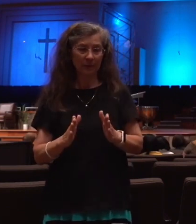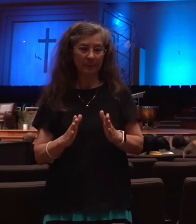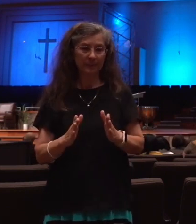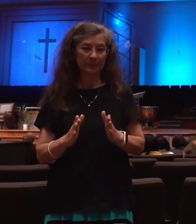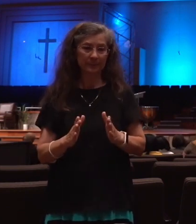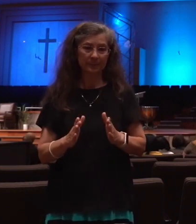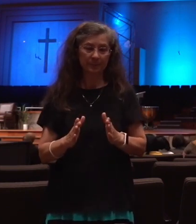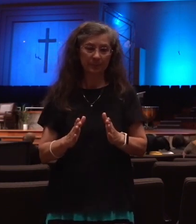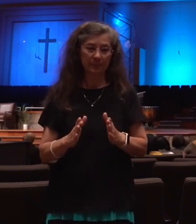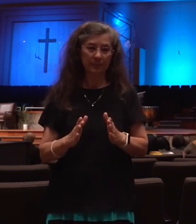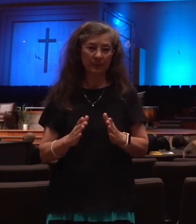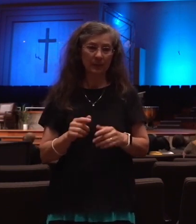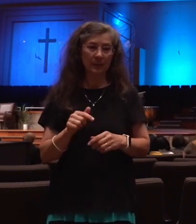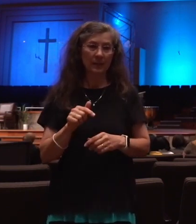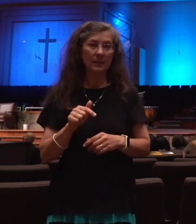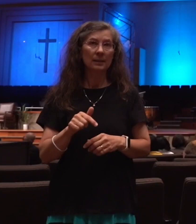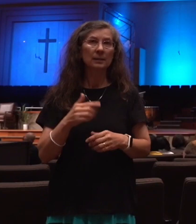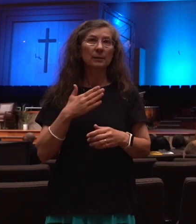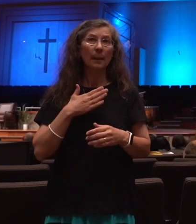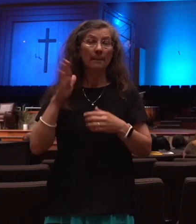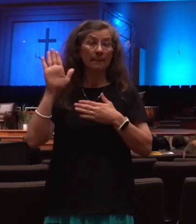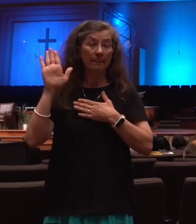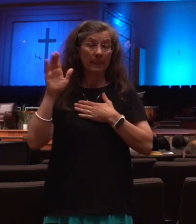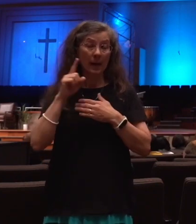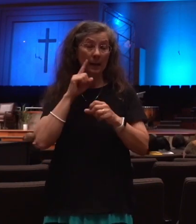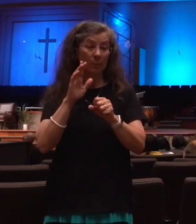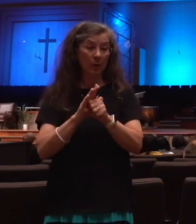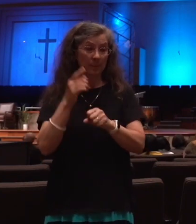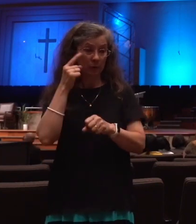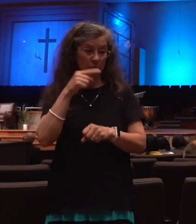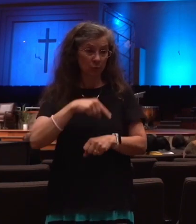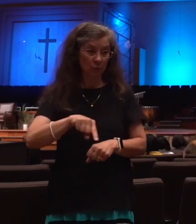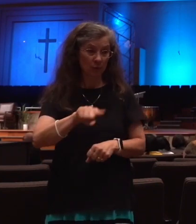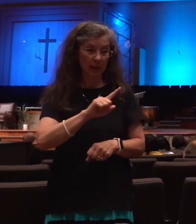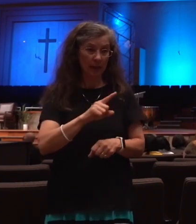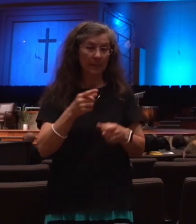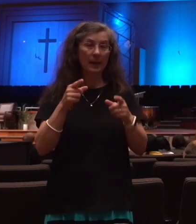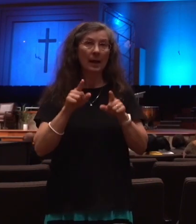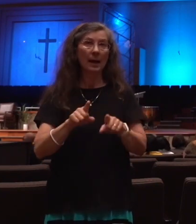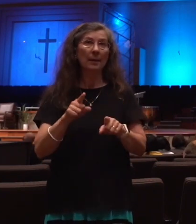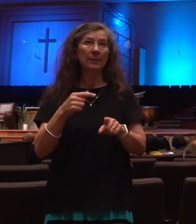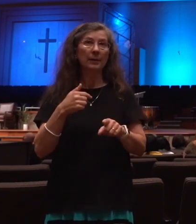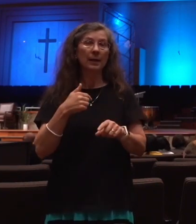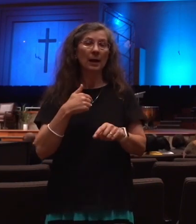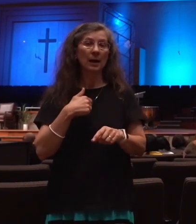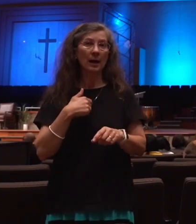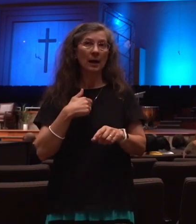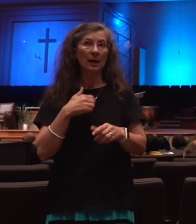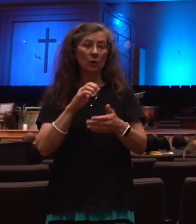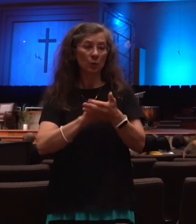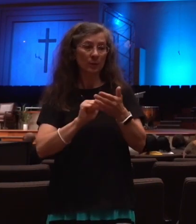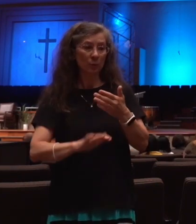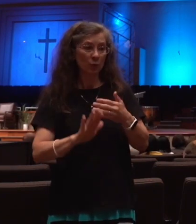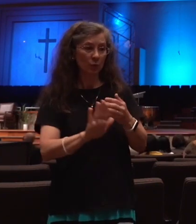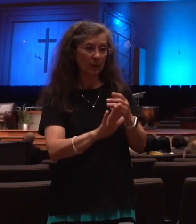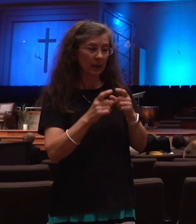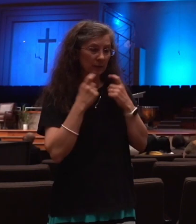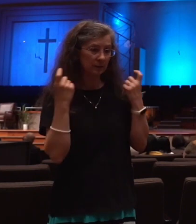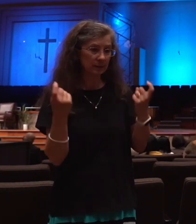For this is my covenant unto them, when I shall take away their sins. God